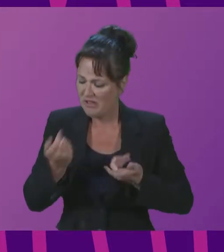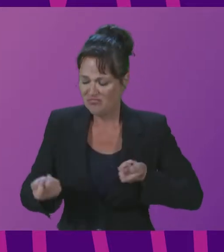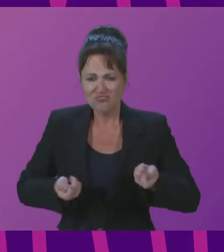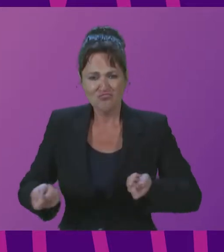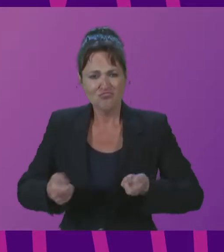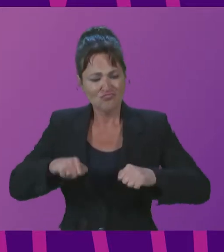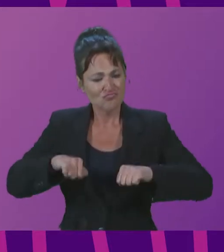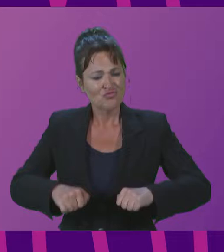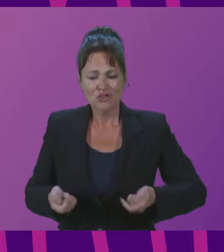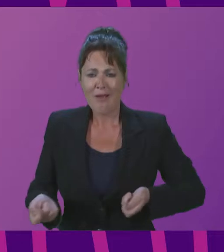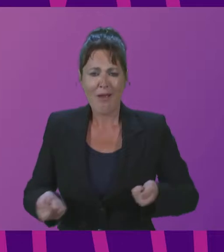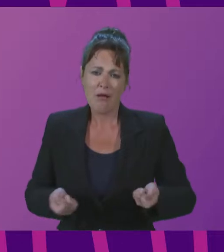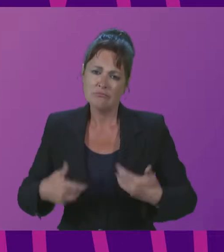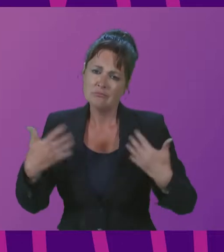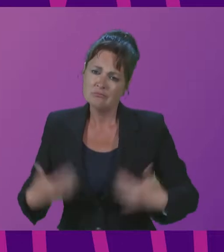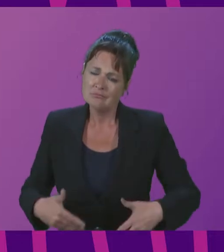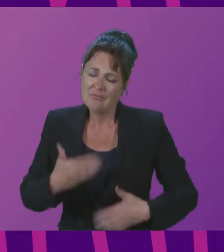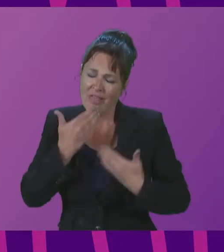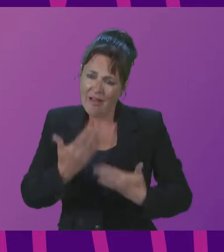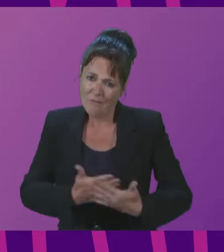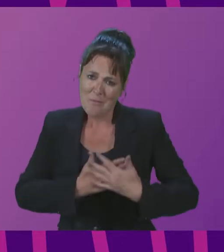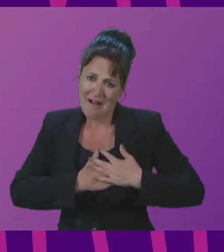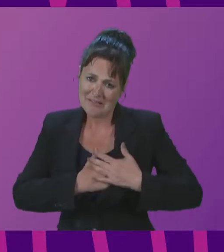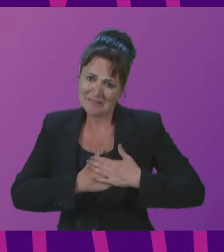meeting. Thank you from the bottom of my heart.